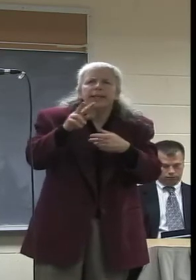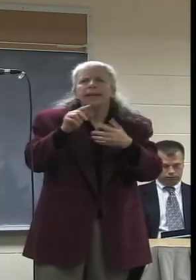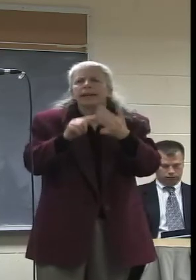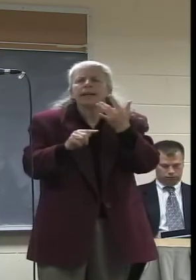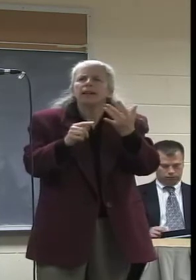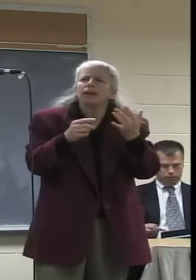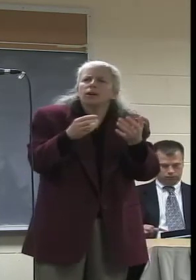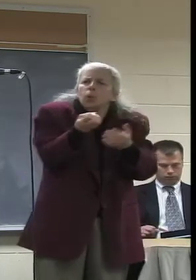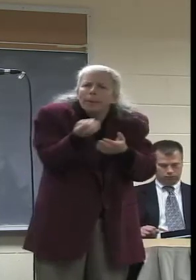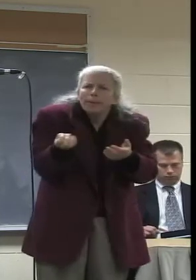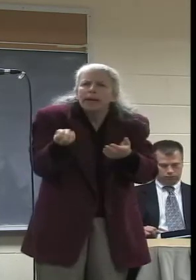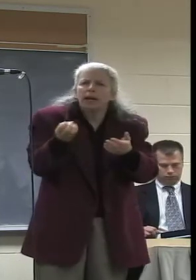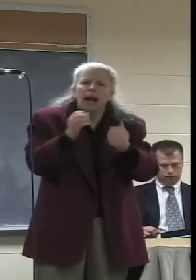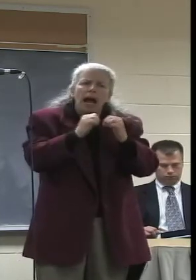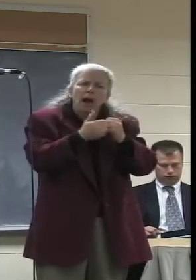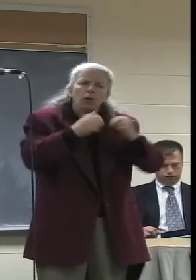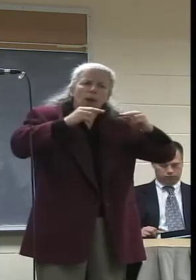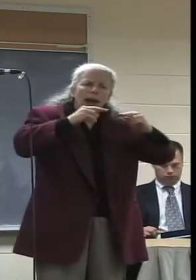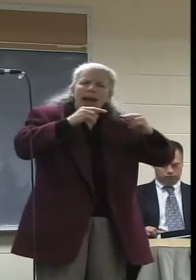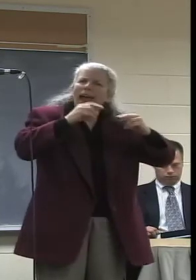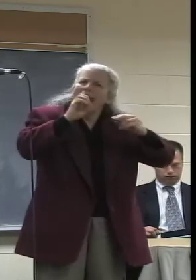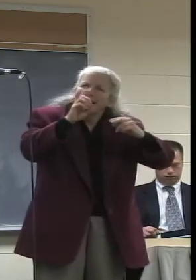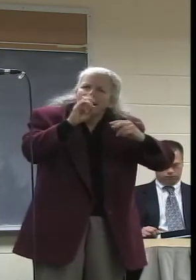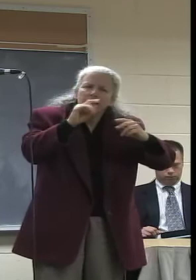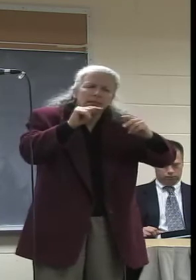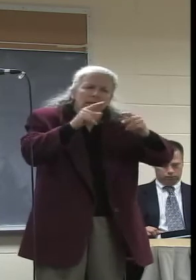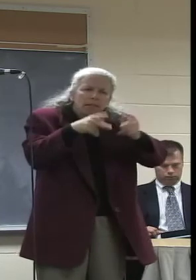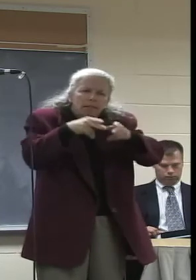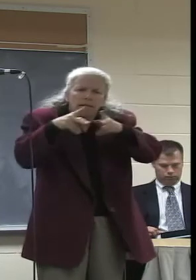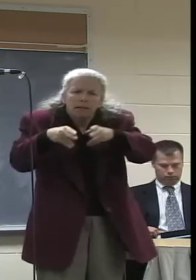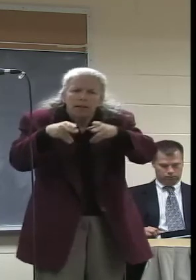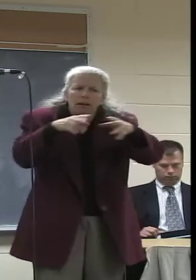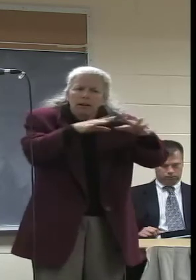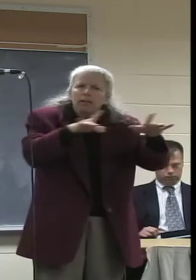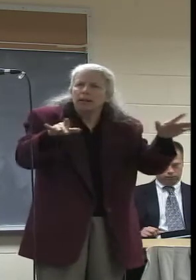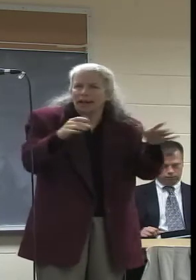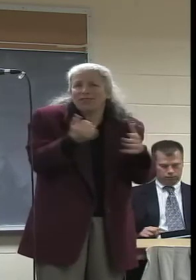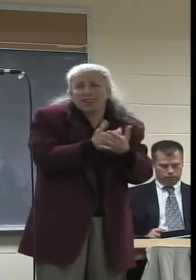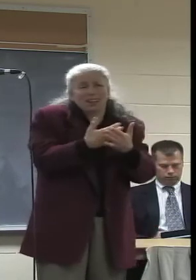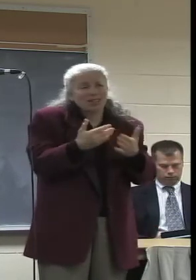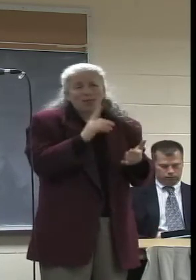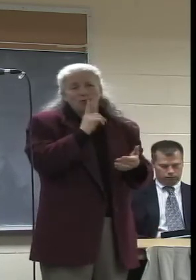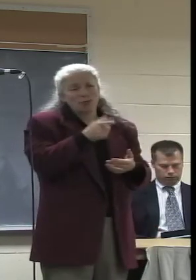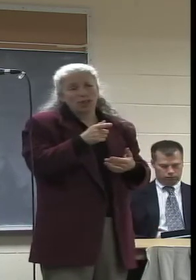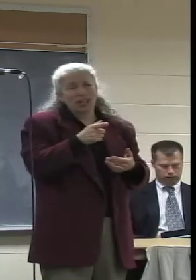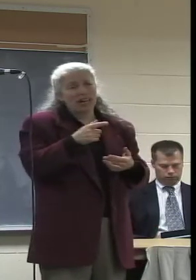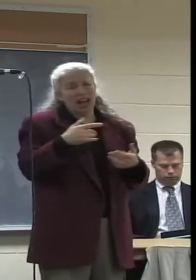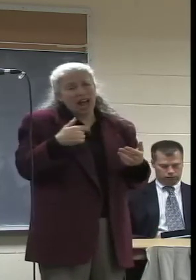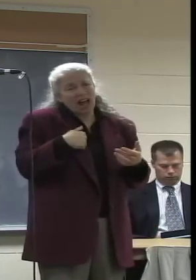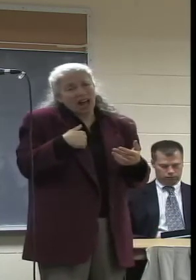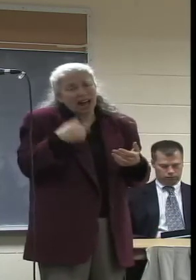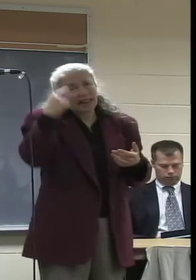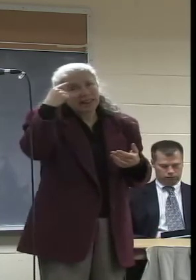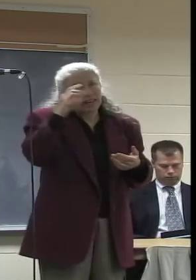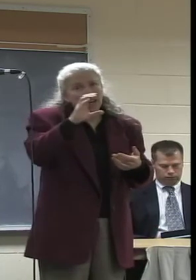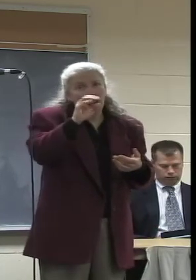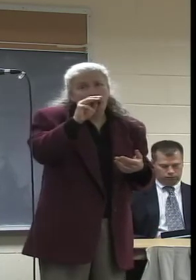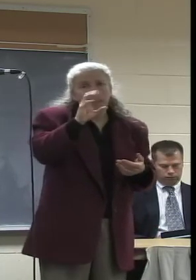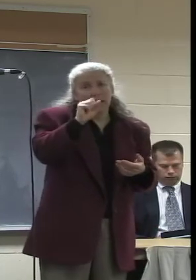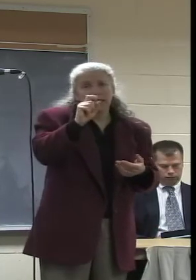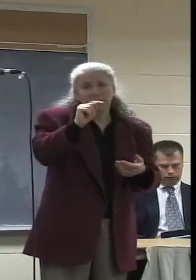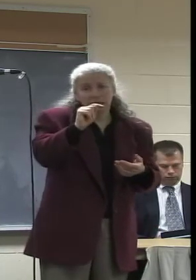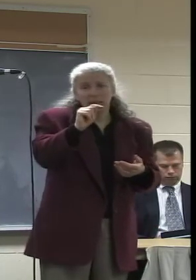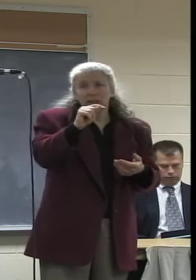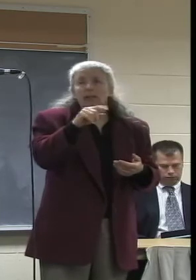I support and value NCTV in multiple ways and I know that the things I'm asking Comcast to do will ensure that NCTV can